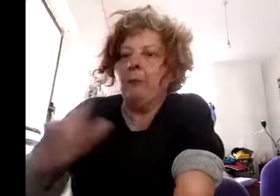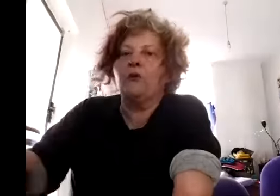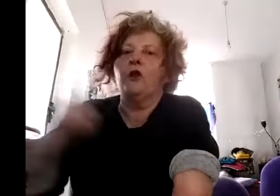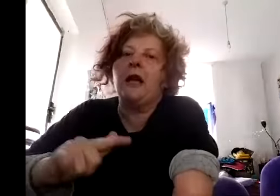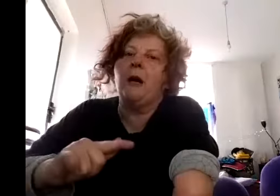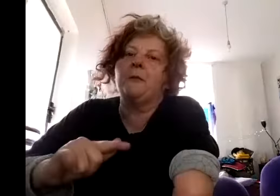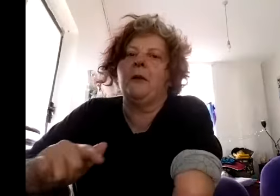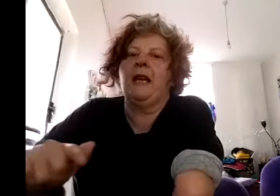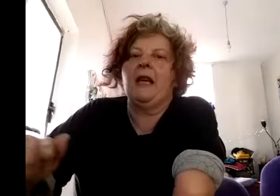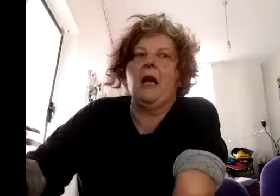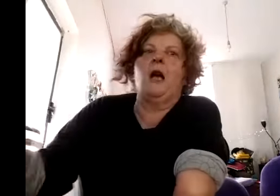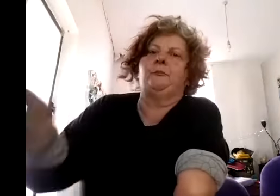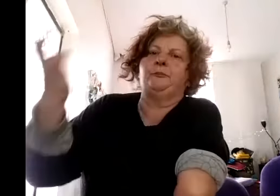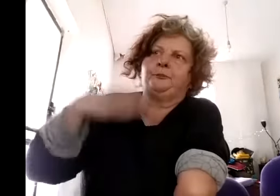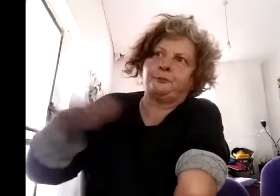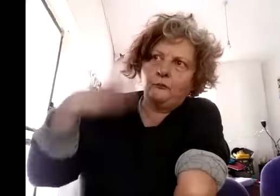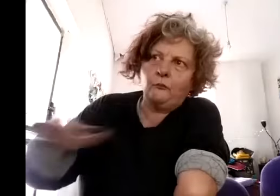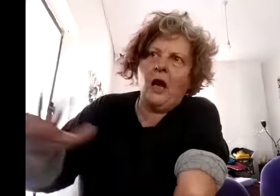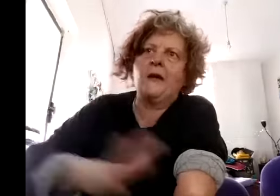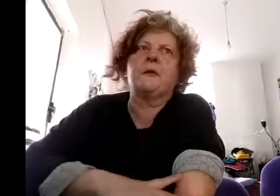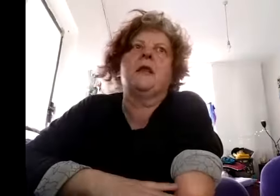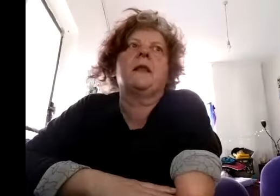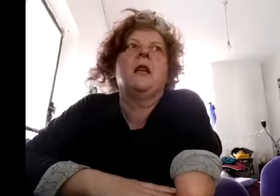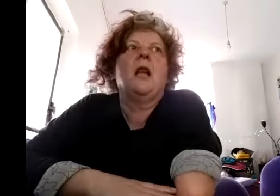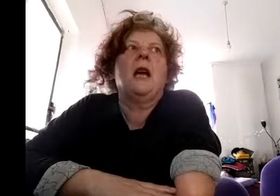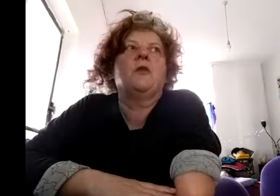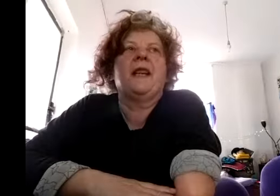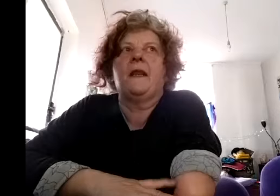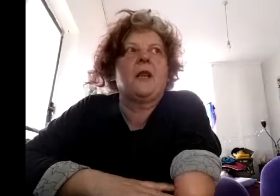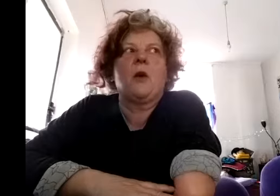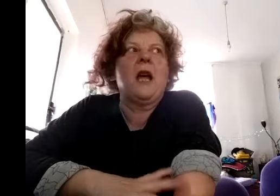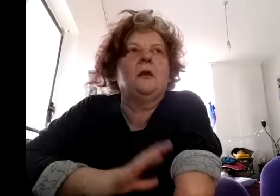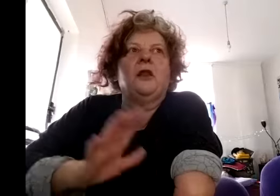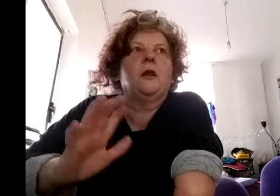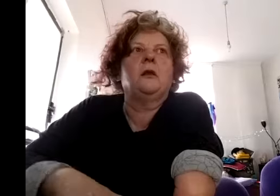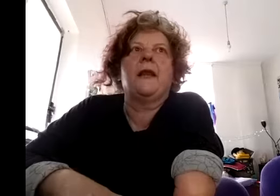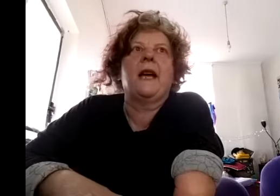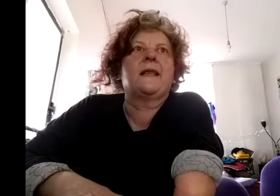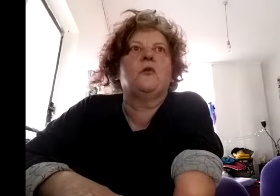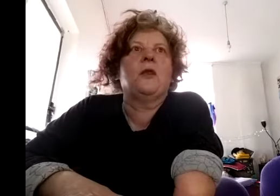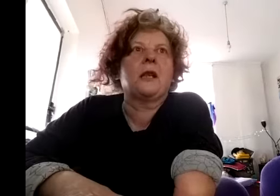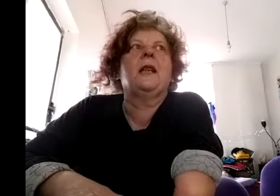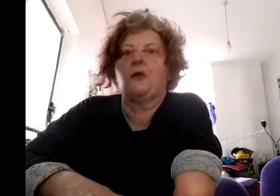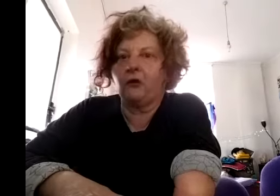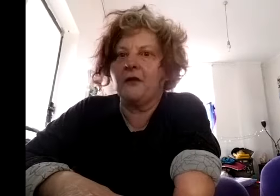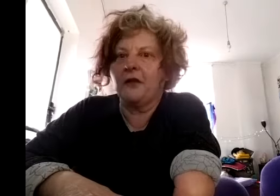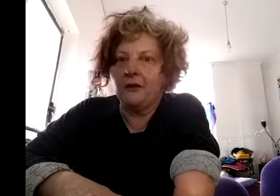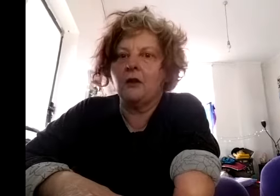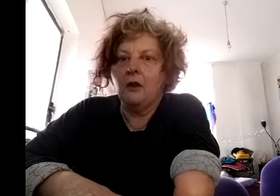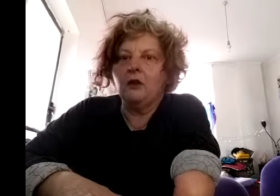do come up to me um afterwards and will say things like wow you know that's really shifted you know